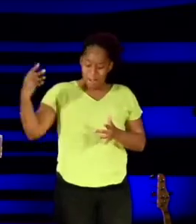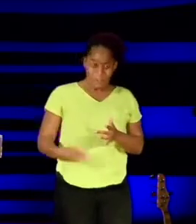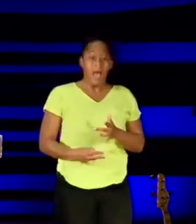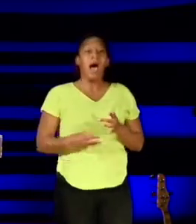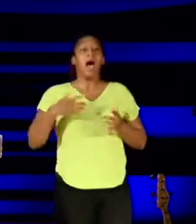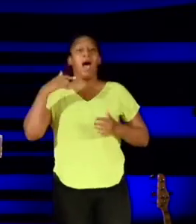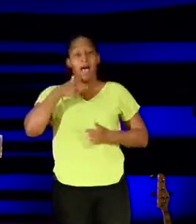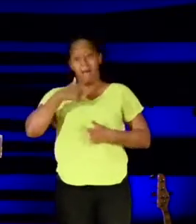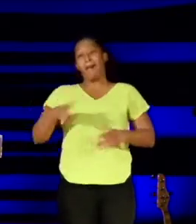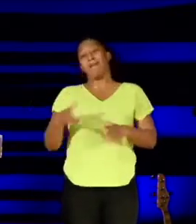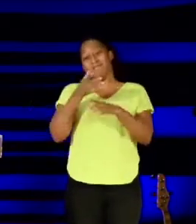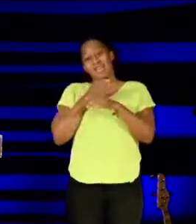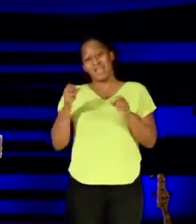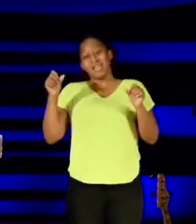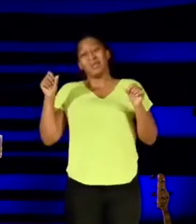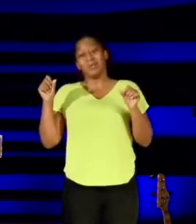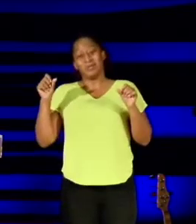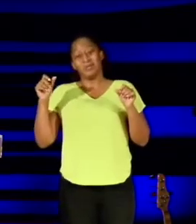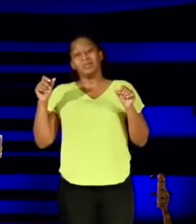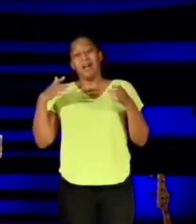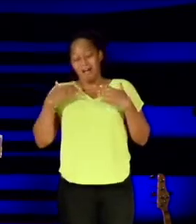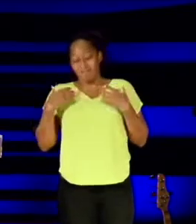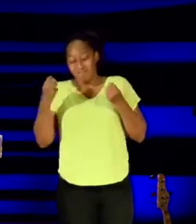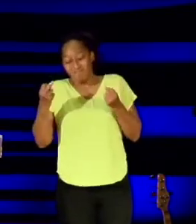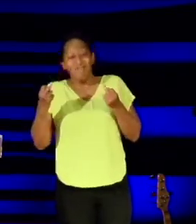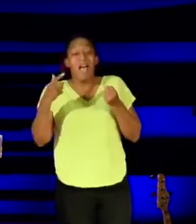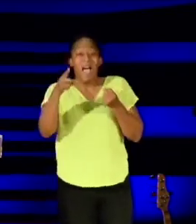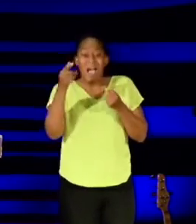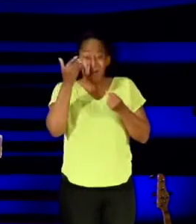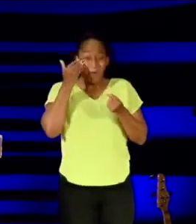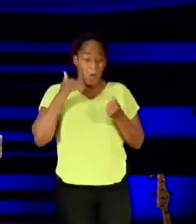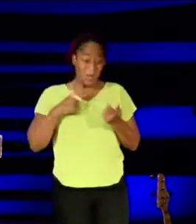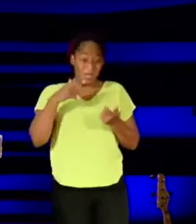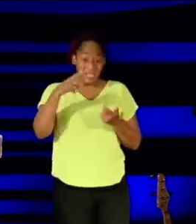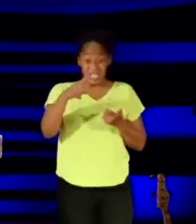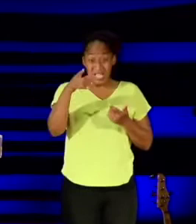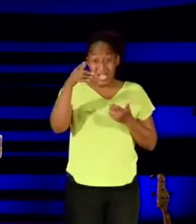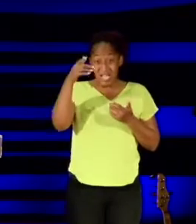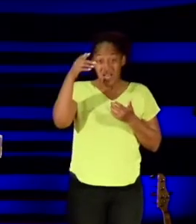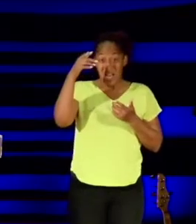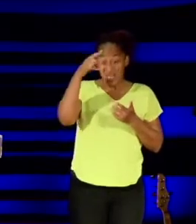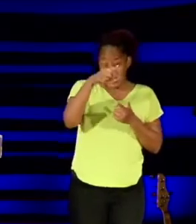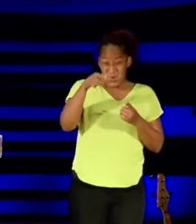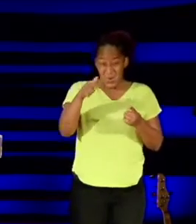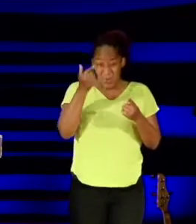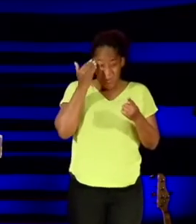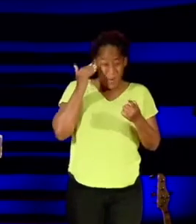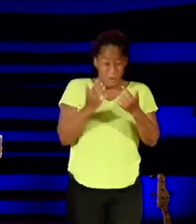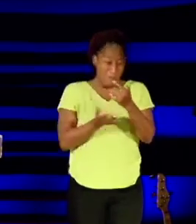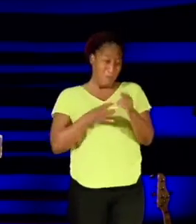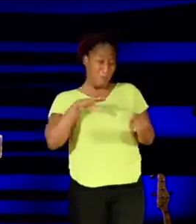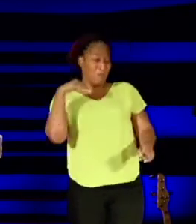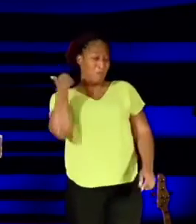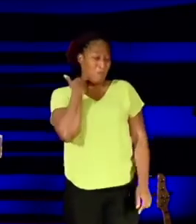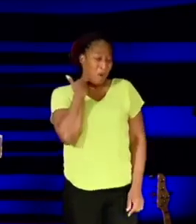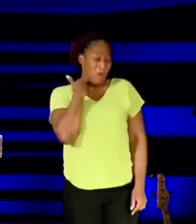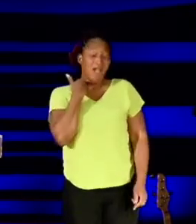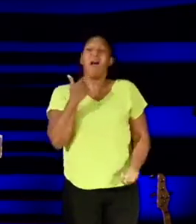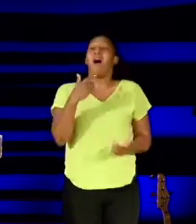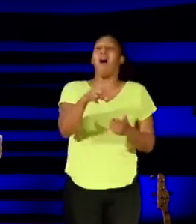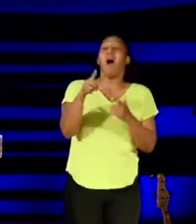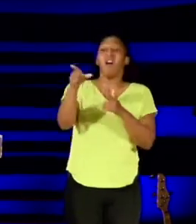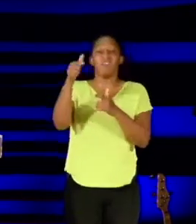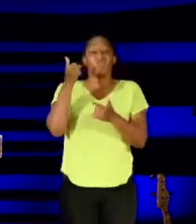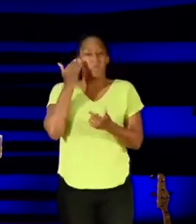calling you sick won't keep you sick. When he calls you broke, he better know that you know that your father is rich in